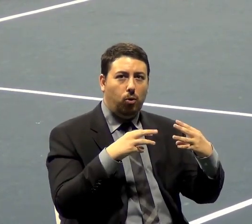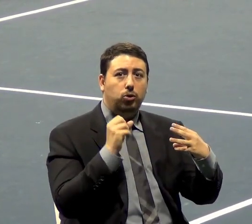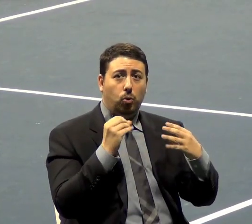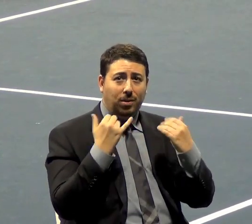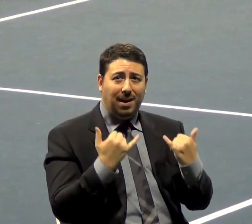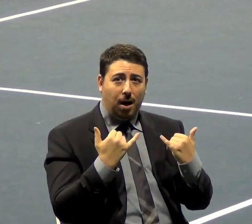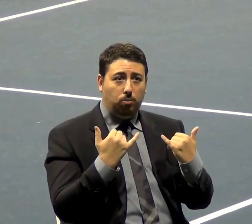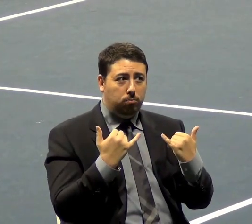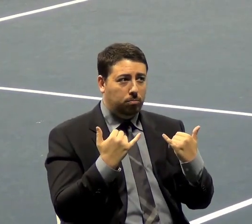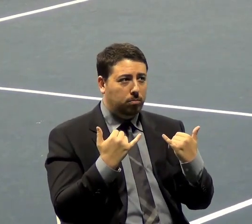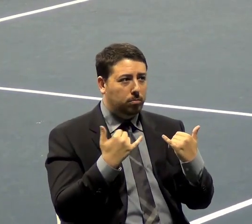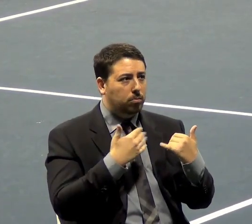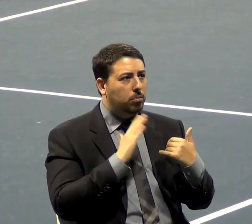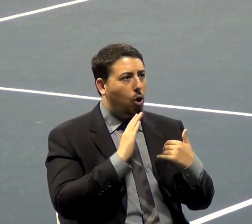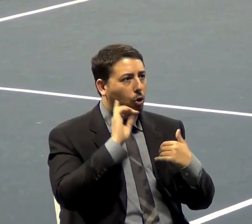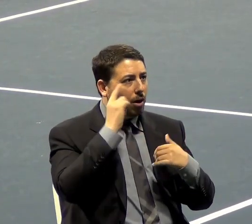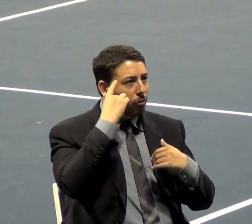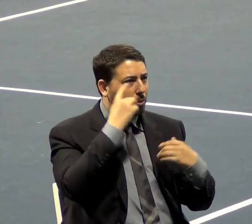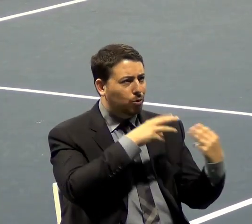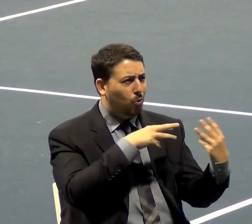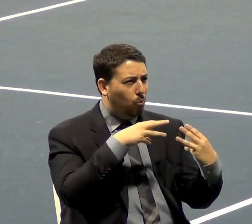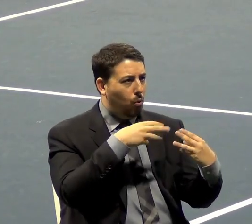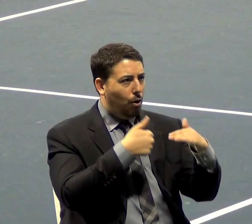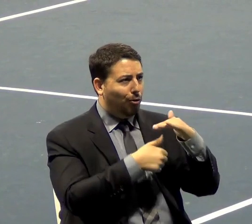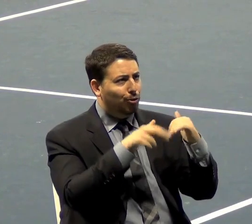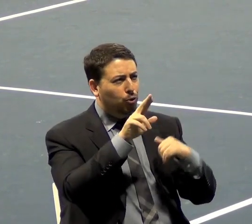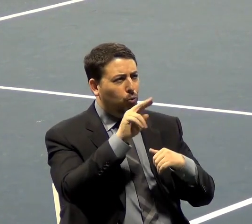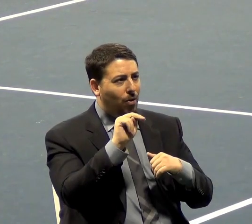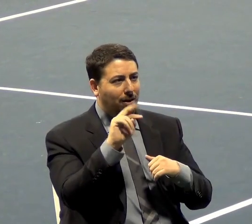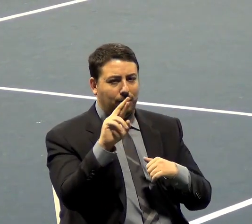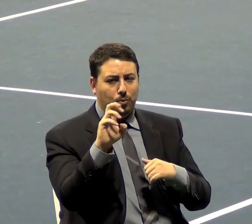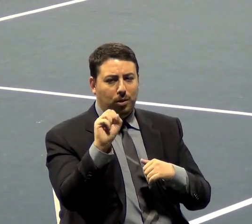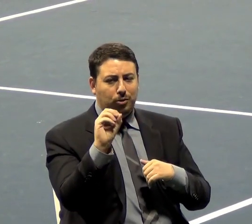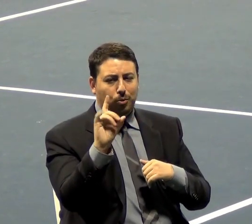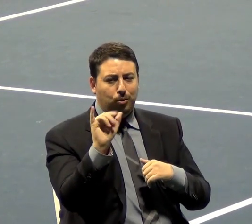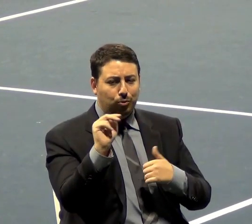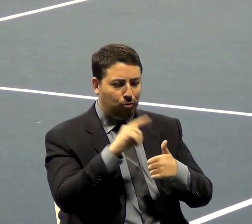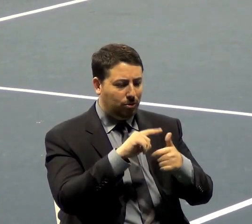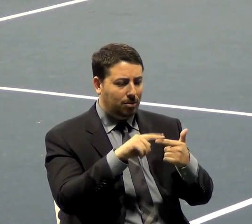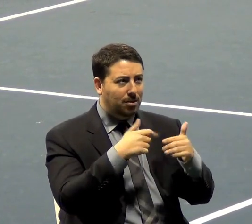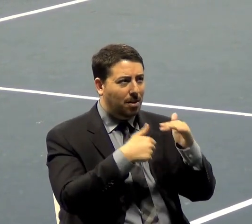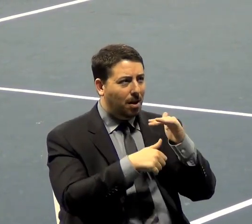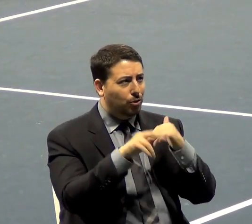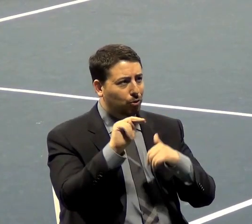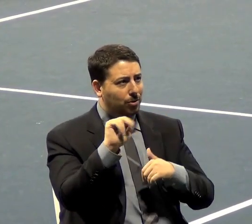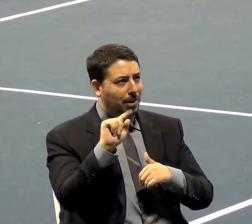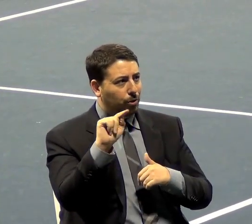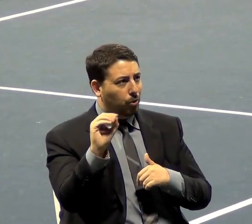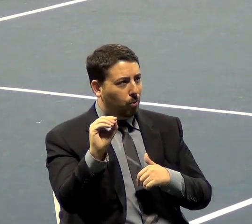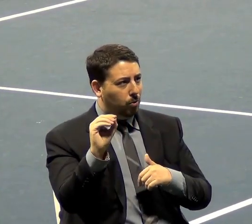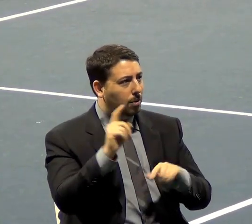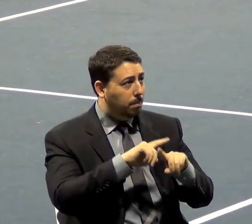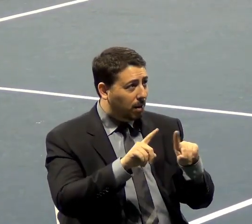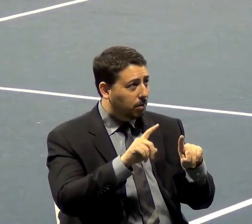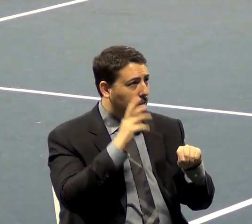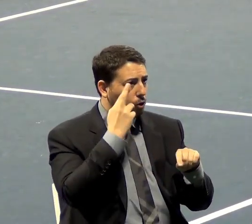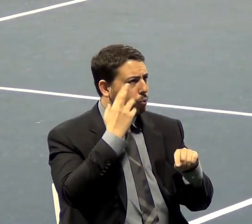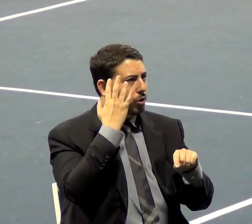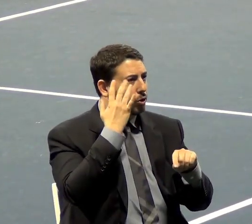have our governments going to war under UN resolutions or under NATO. But the reasons that they give are